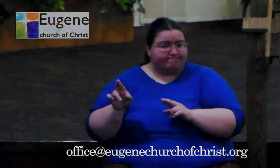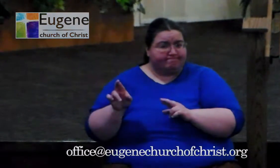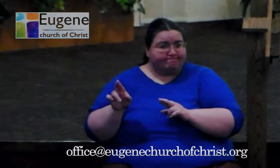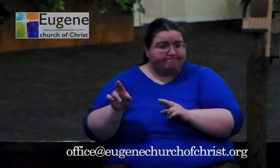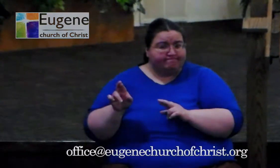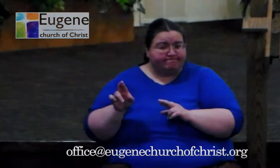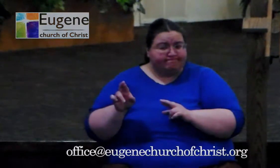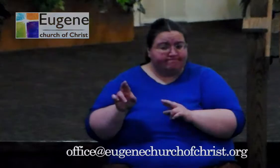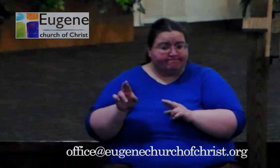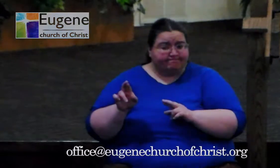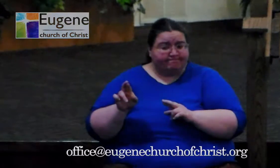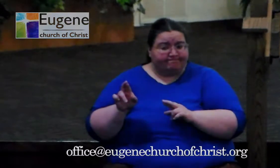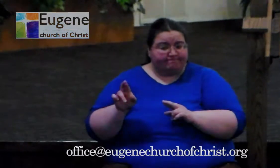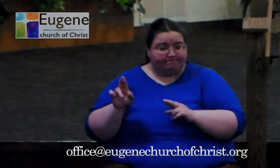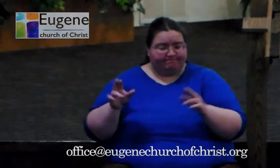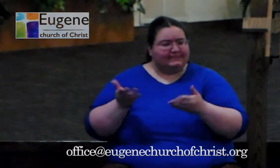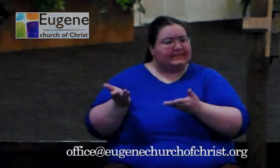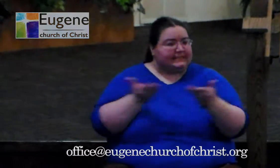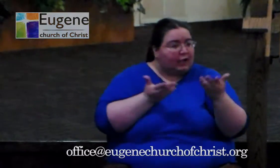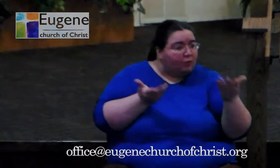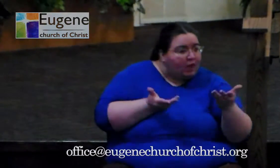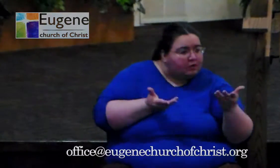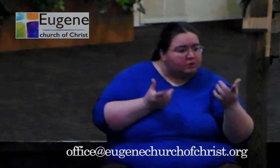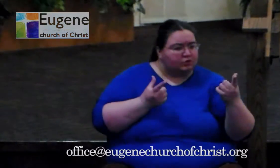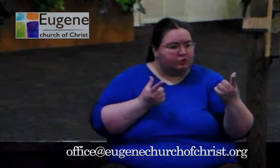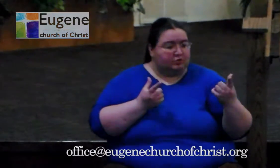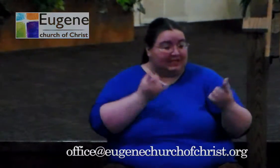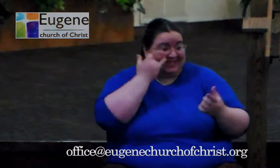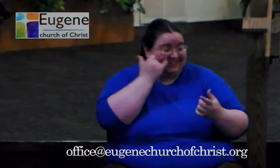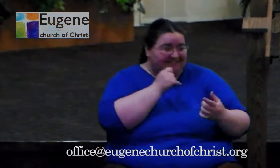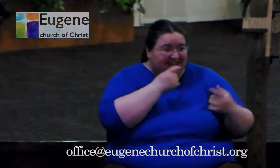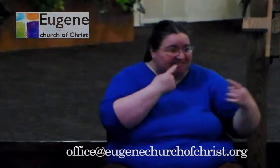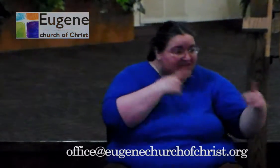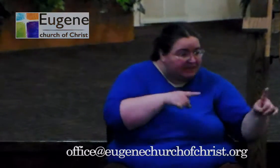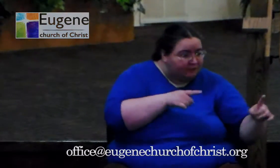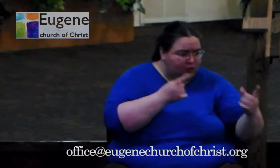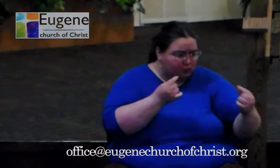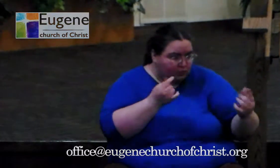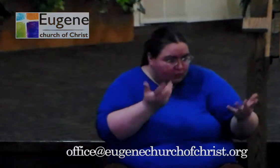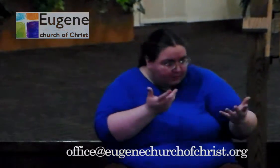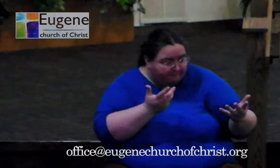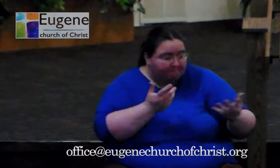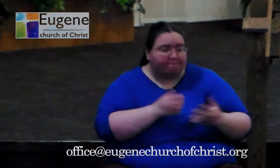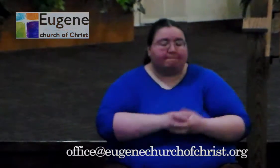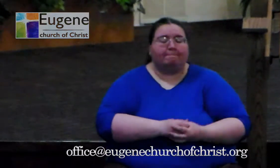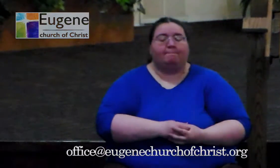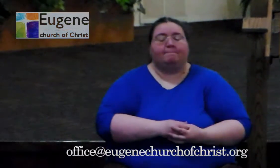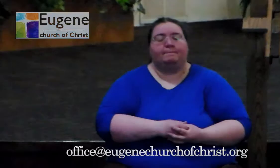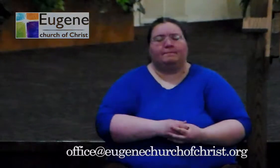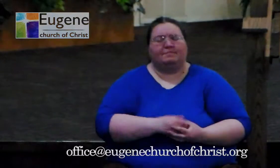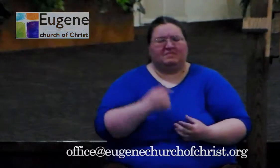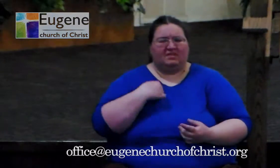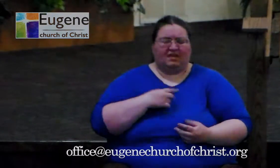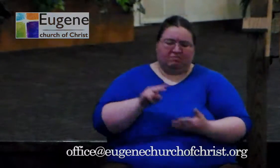This is what you take. This is what you do if it doesn't go well. And I thought to myself, know, God has been preparing people